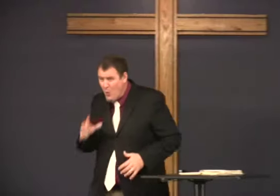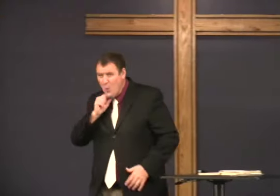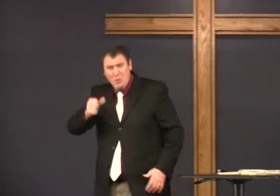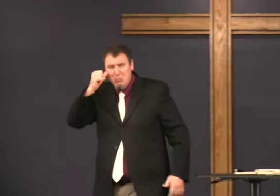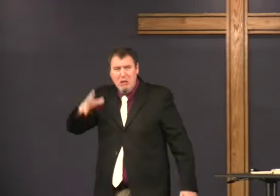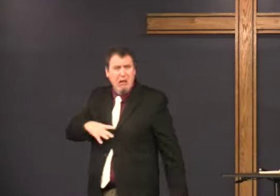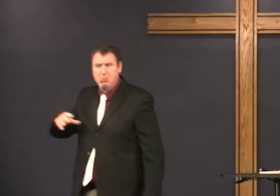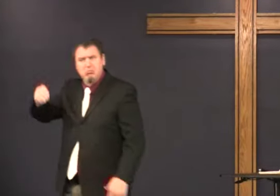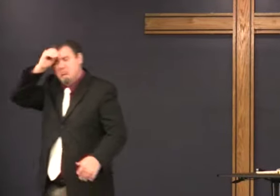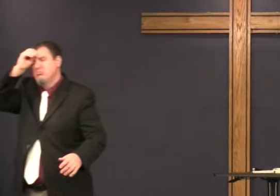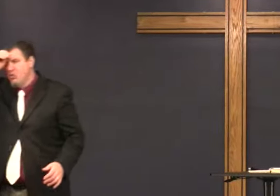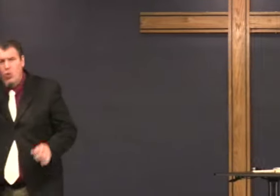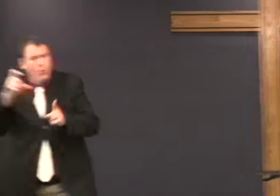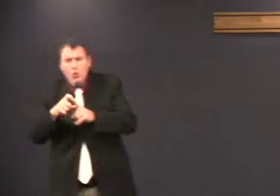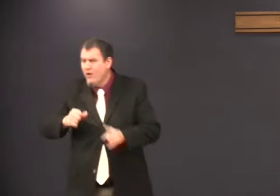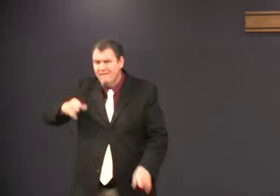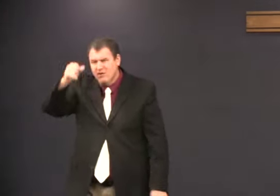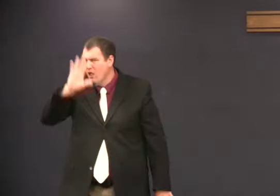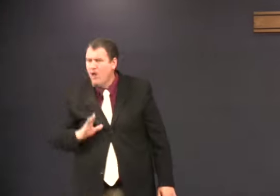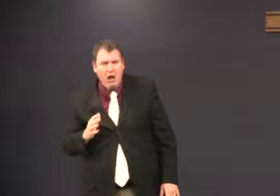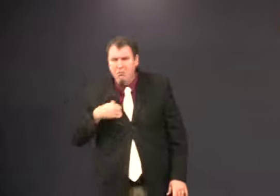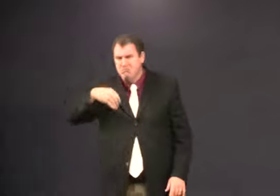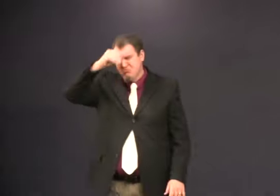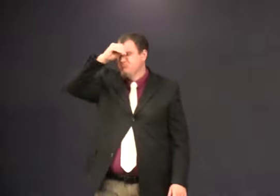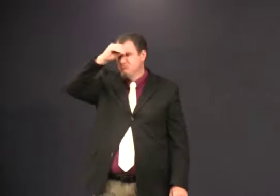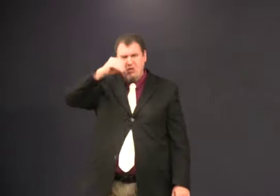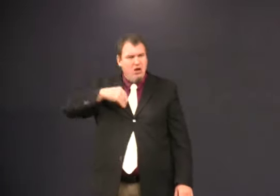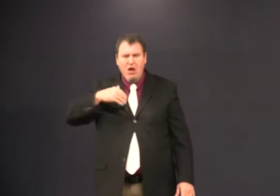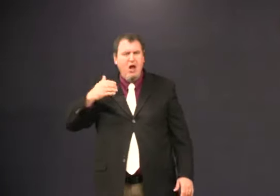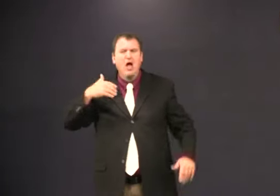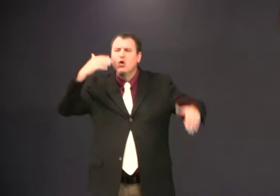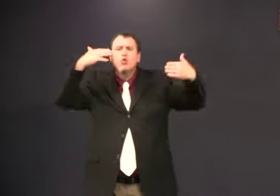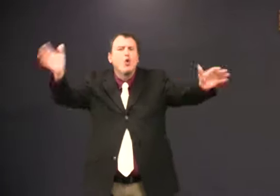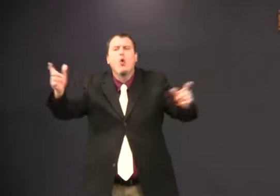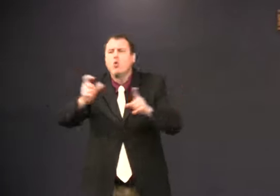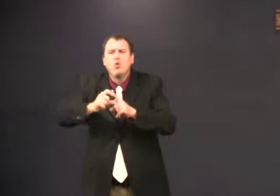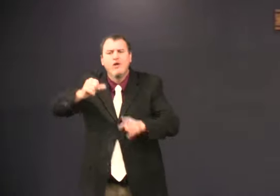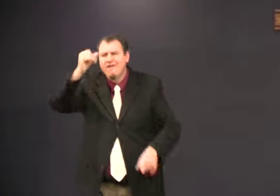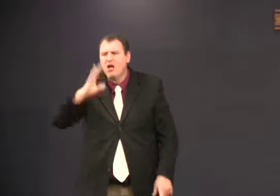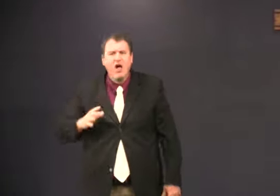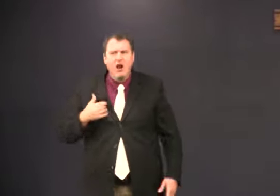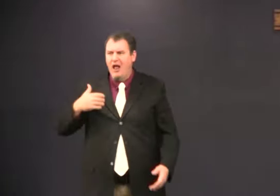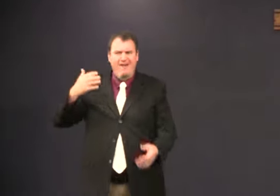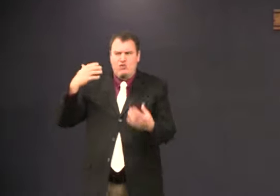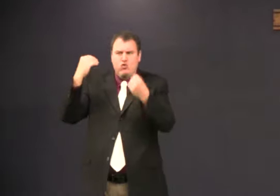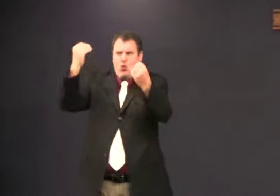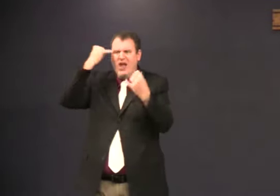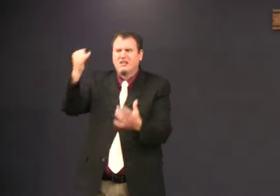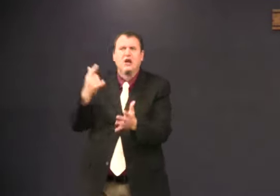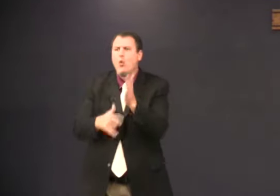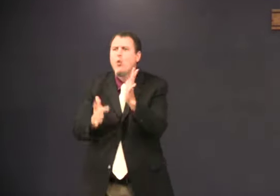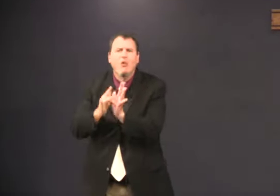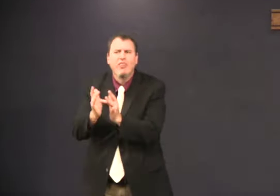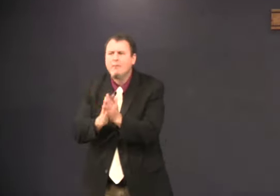imagine that the old man knows nothing about the word of God doesn't know what the word of God is